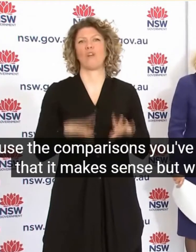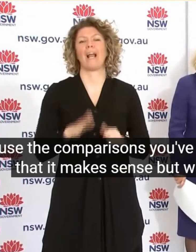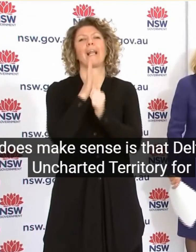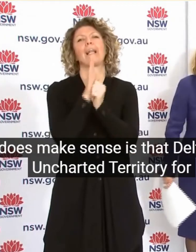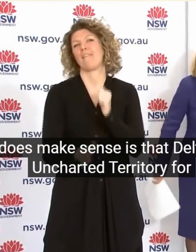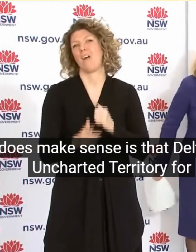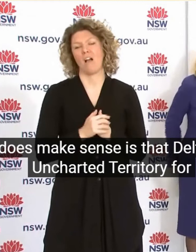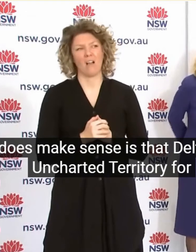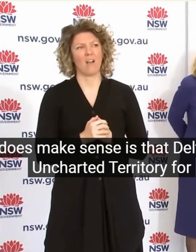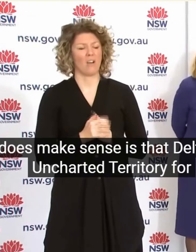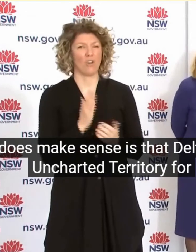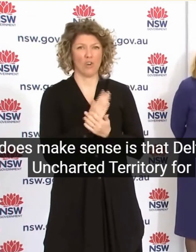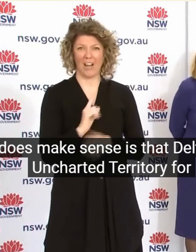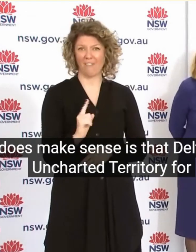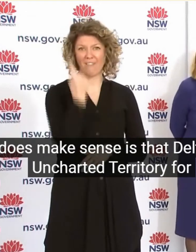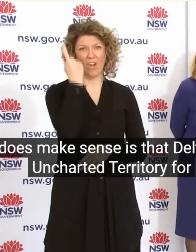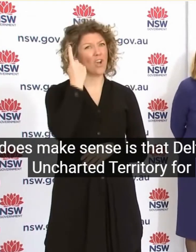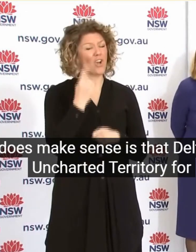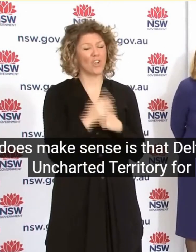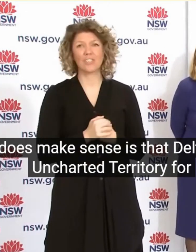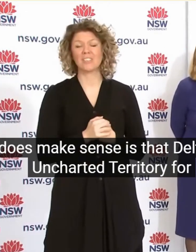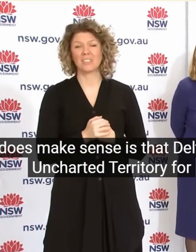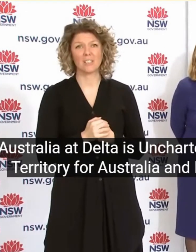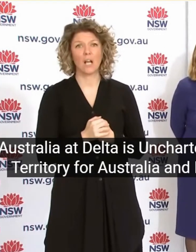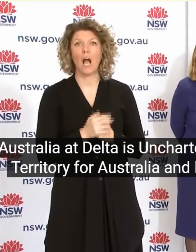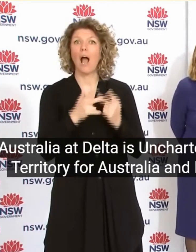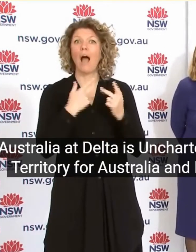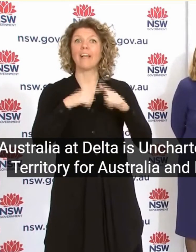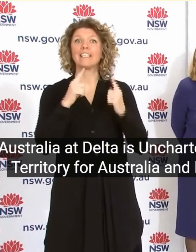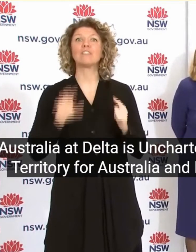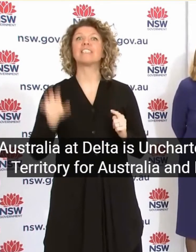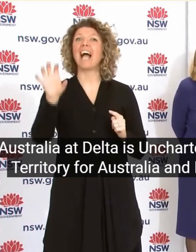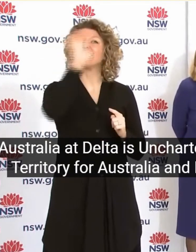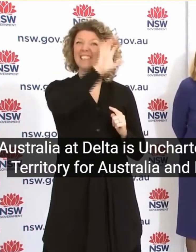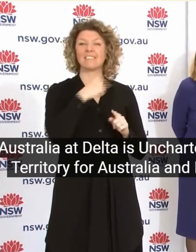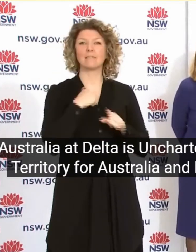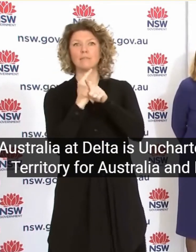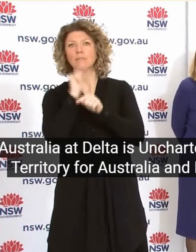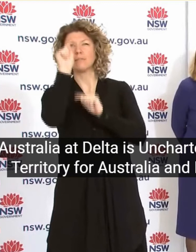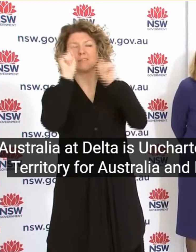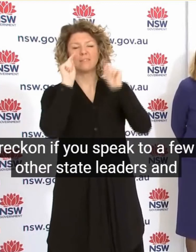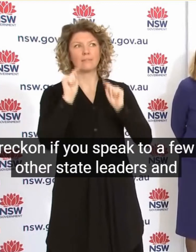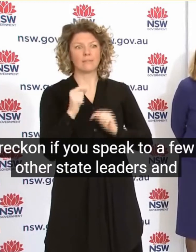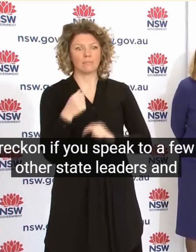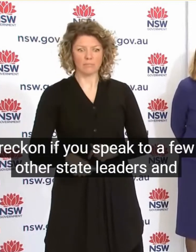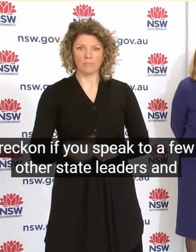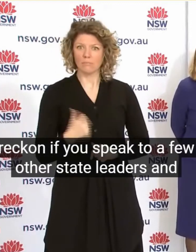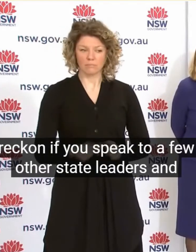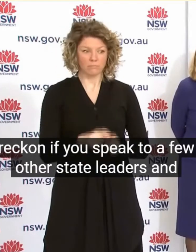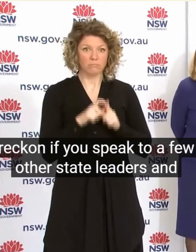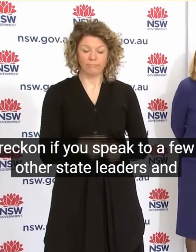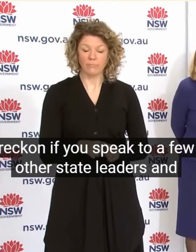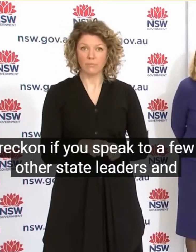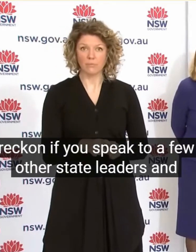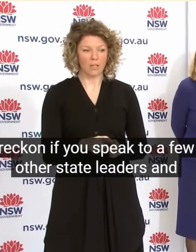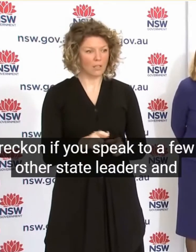Territory For Australia And I Reckon If You Speak To A Few Other State Leaders And First Ministers Today They Will Tell You How Diffic